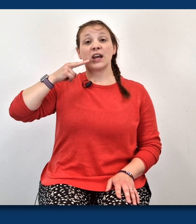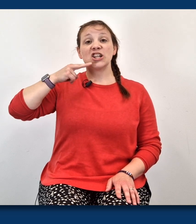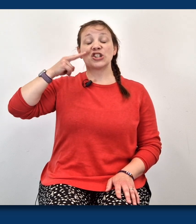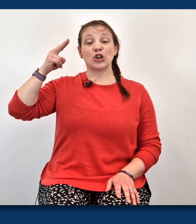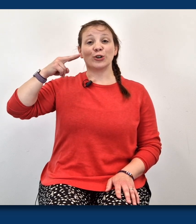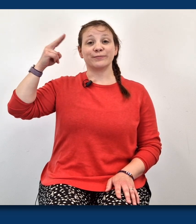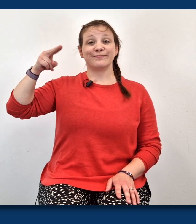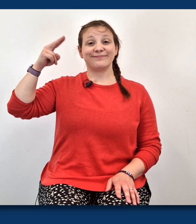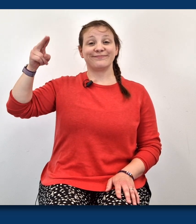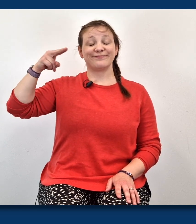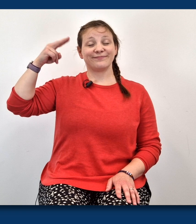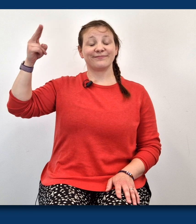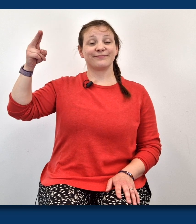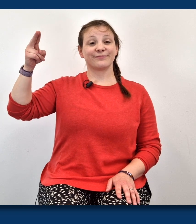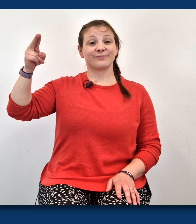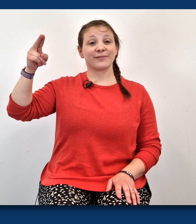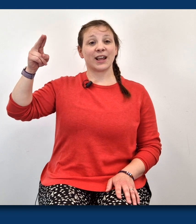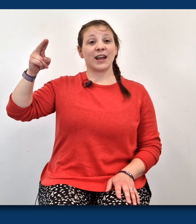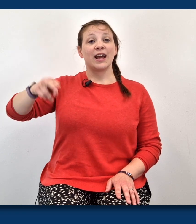Song.